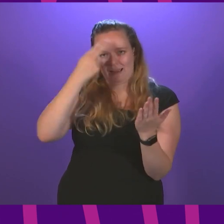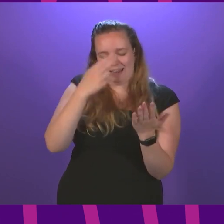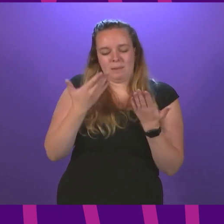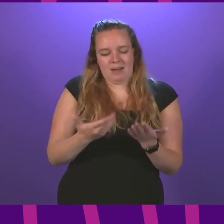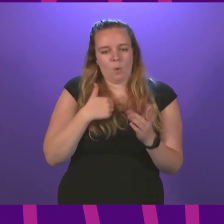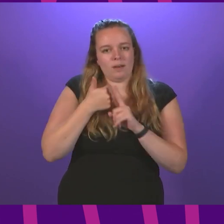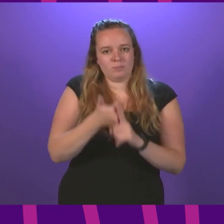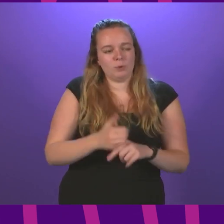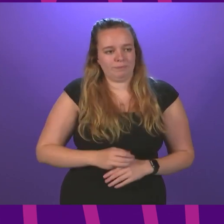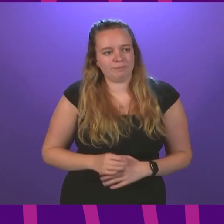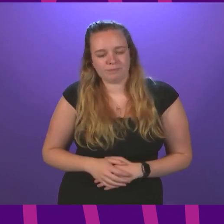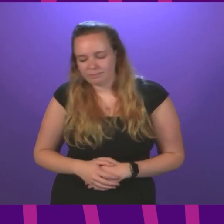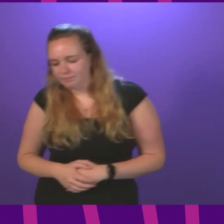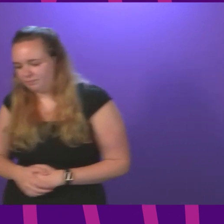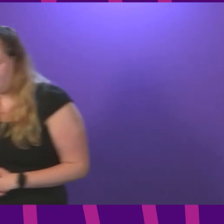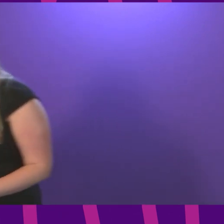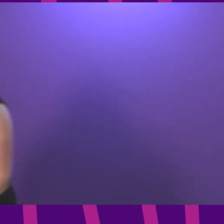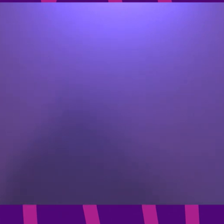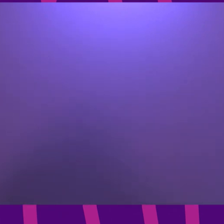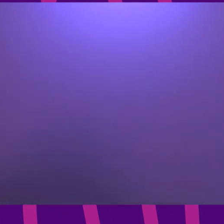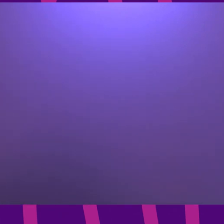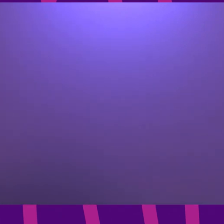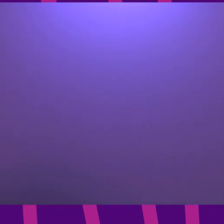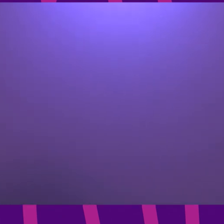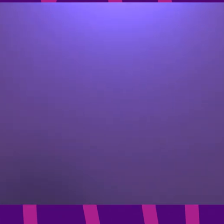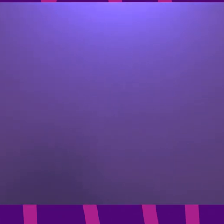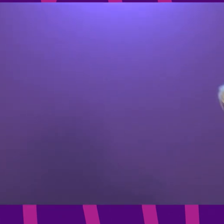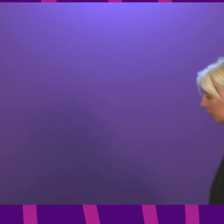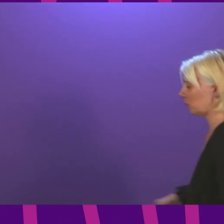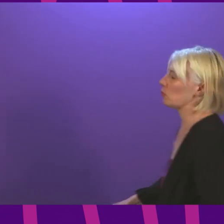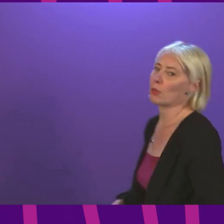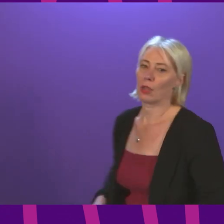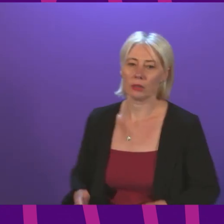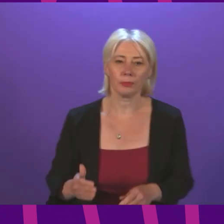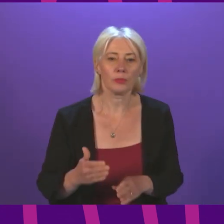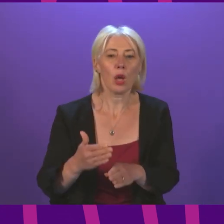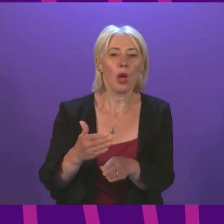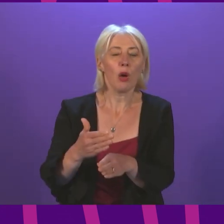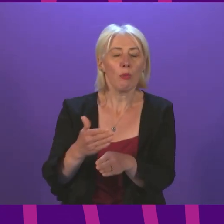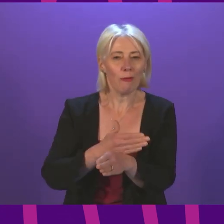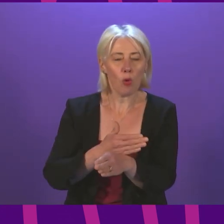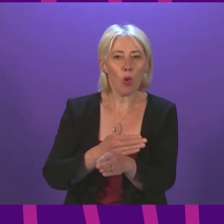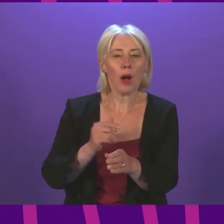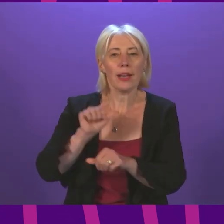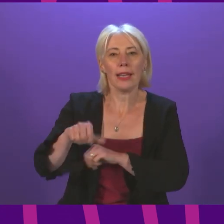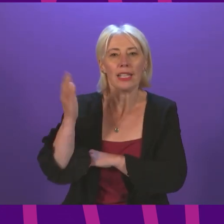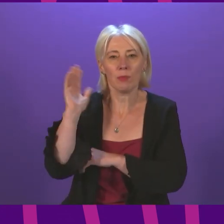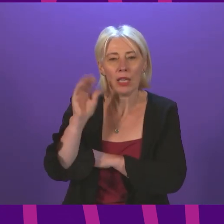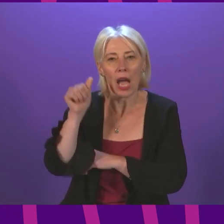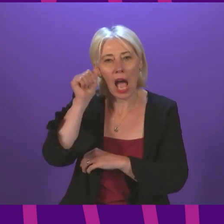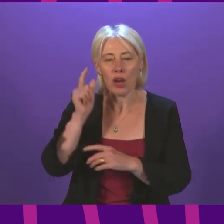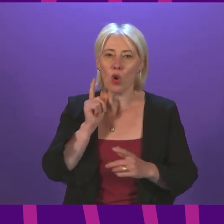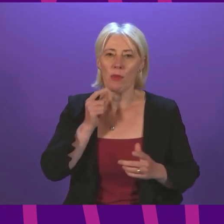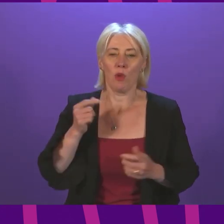now move. Thank you, cabinet secretary. Before I invite the next speaker, I recognise the nature of this debate is going to excite